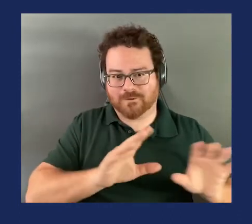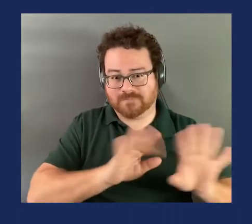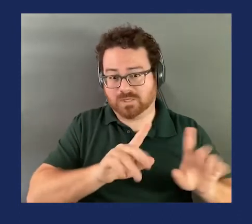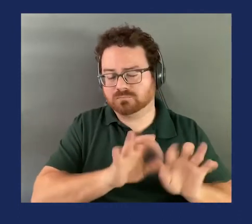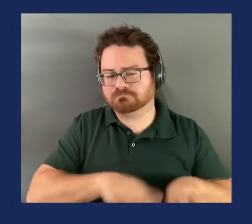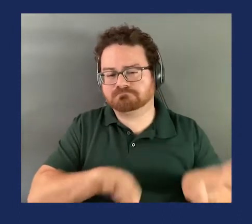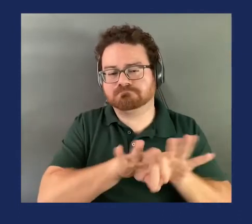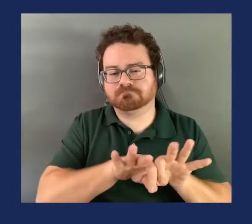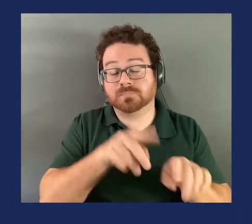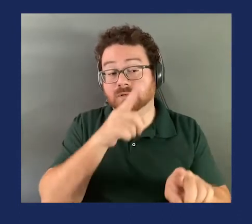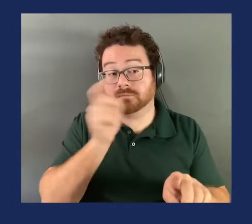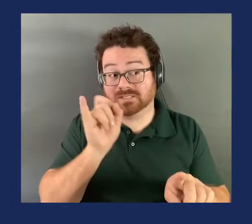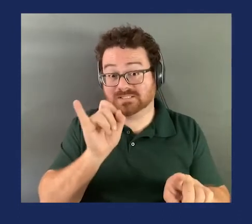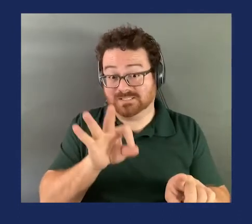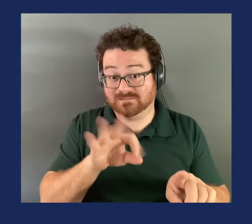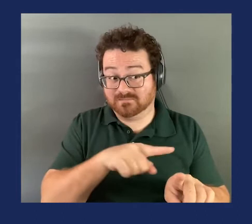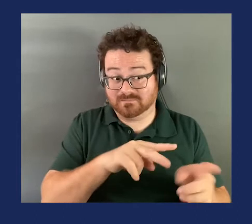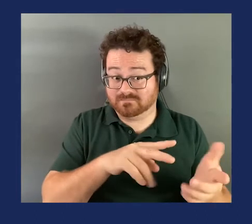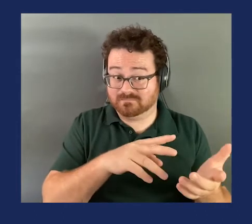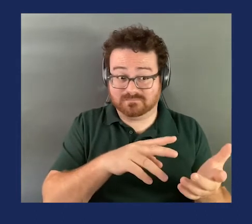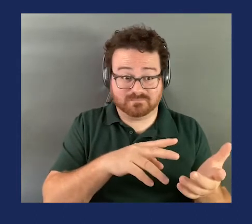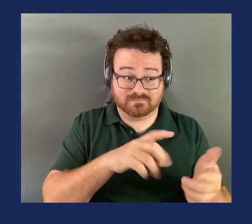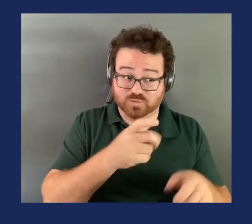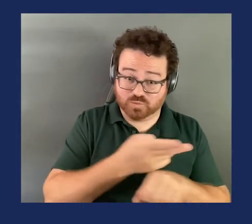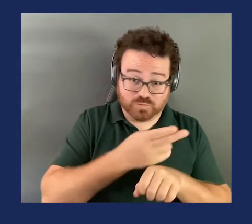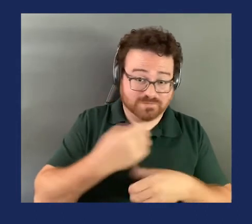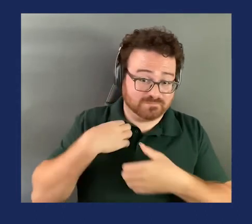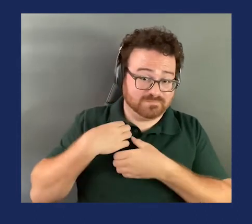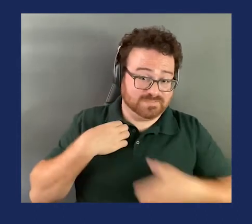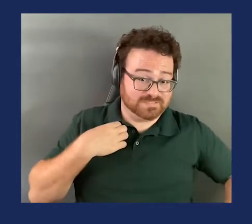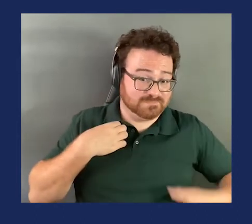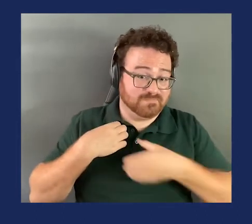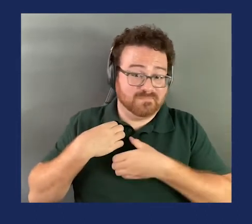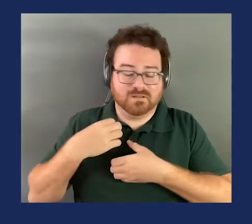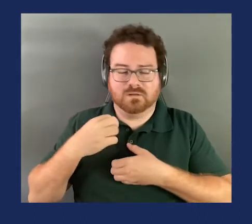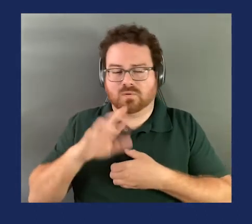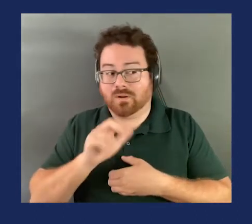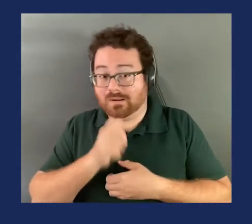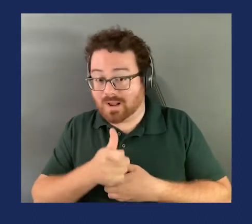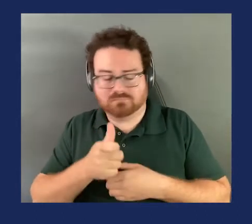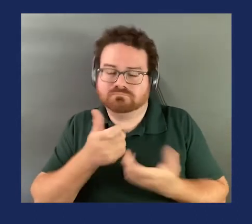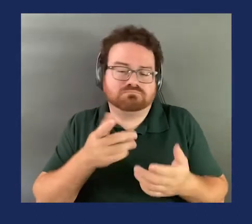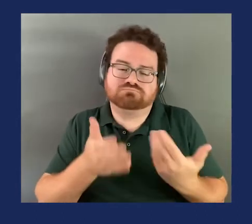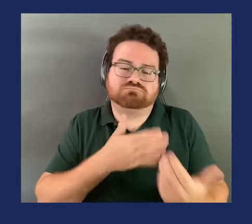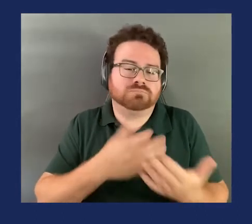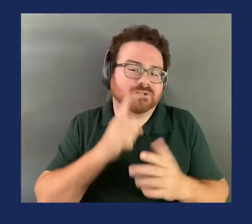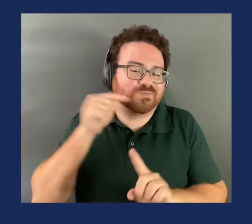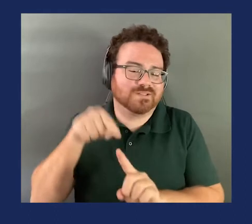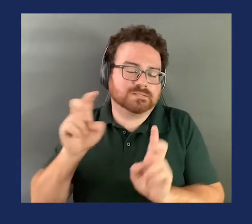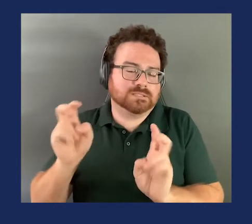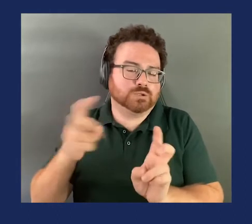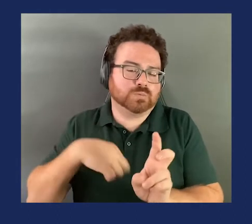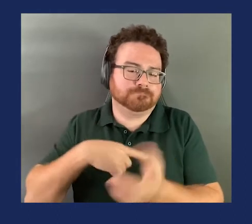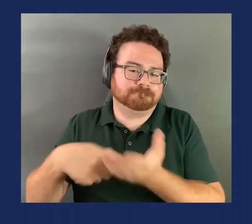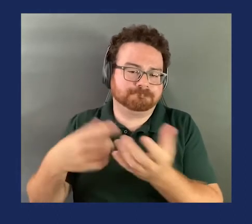necessary because whether or not they were using a seatbelt is not relevant to the actual issue we're looking at, so the